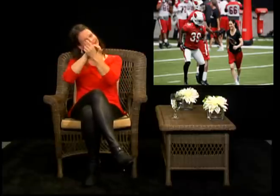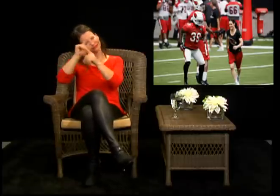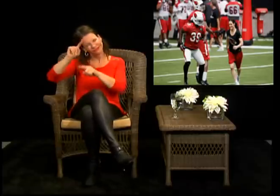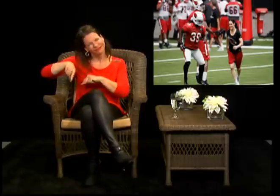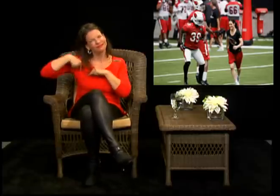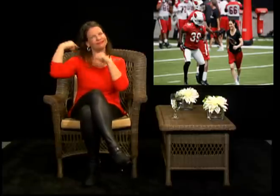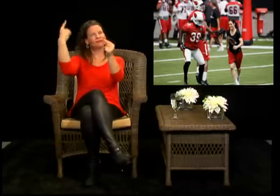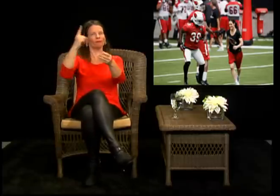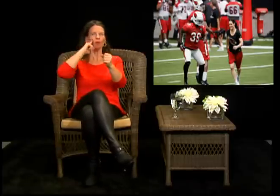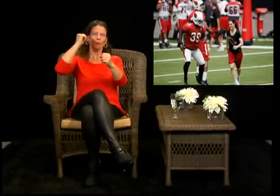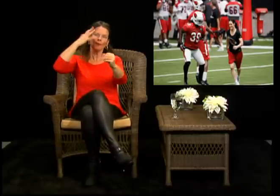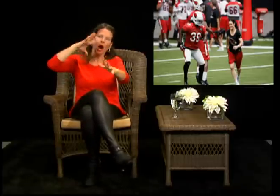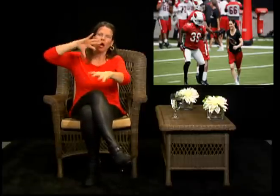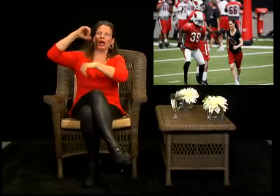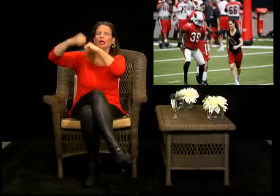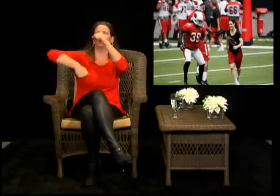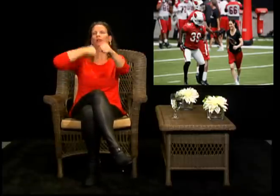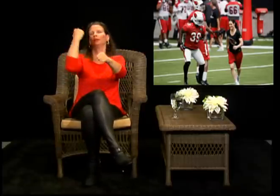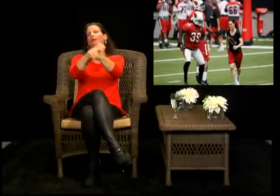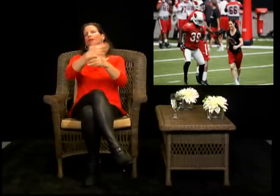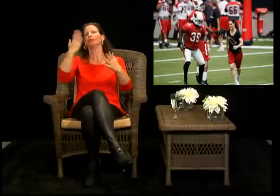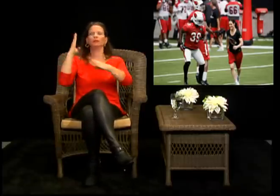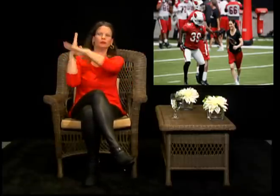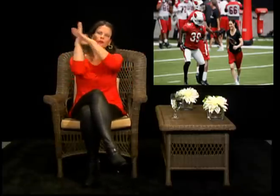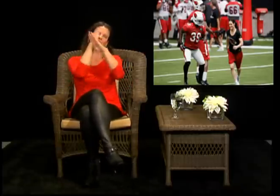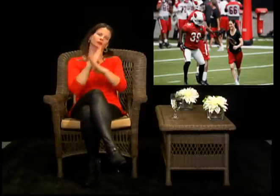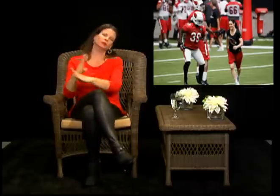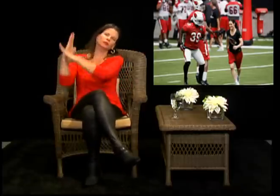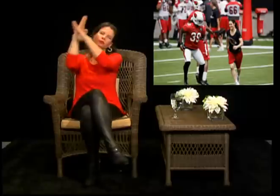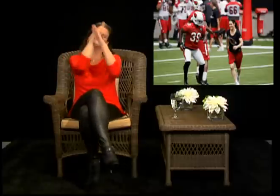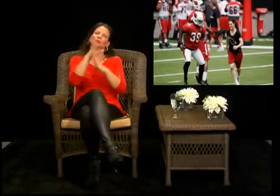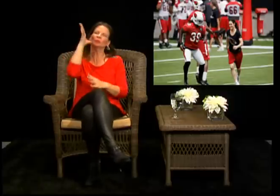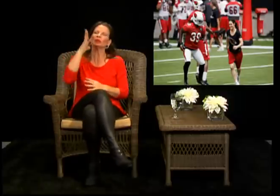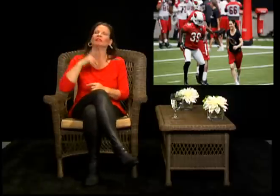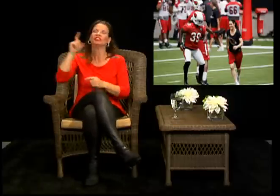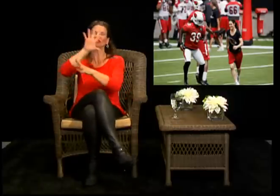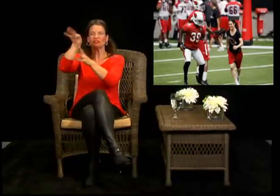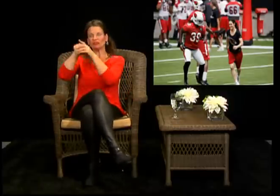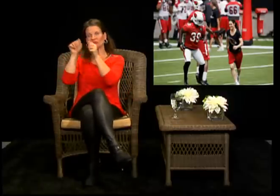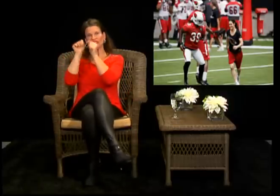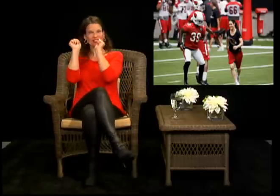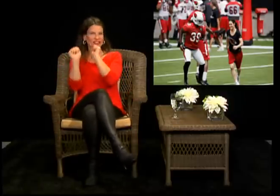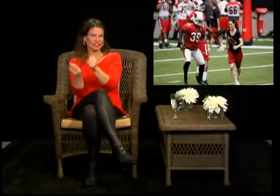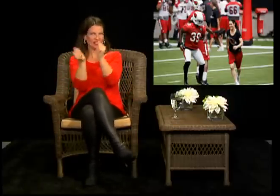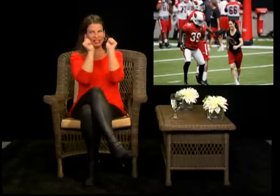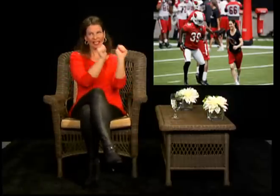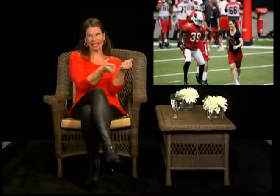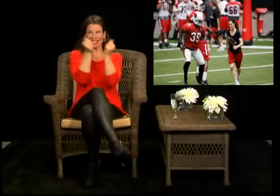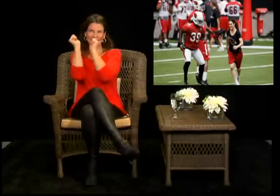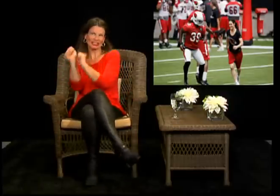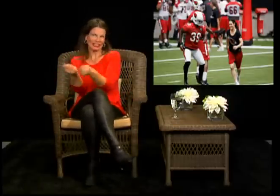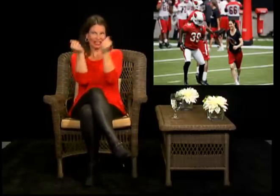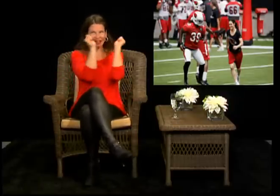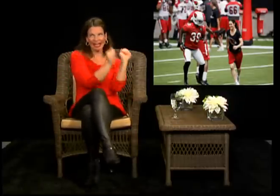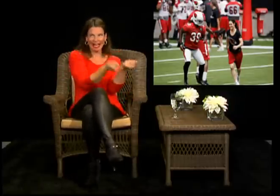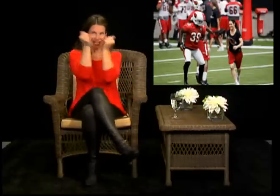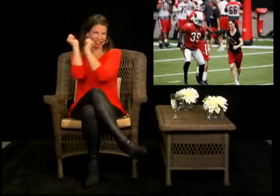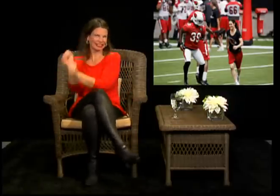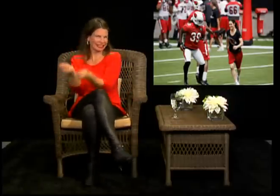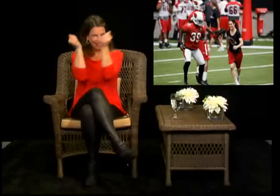there is a football assistant coach out on the field who's also a female i mean i am absolutely thrilled for it there have been so many